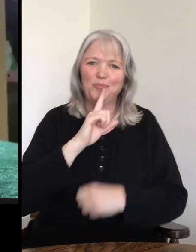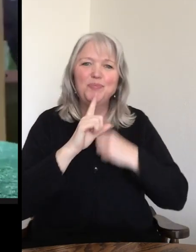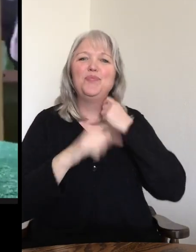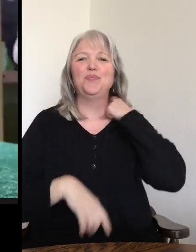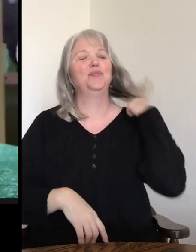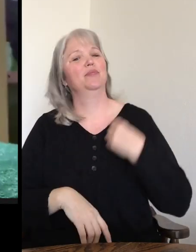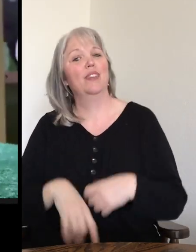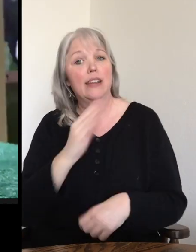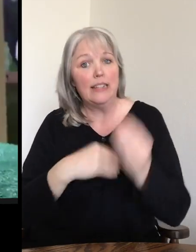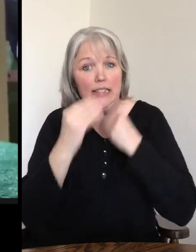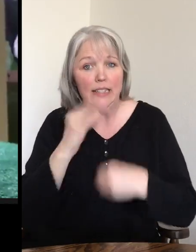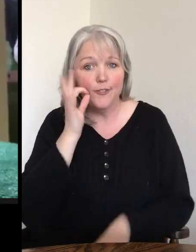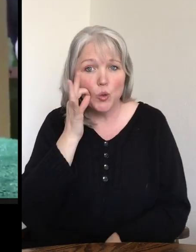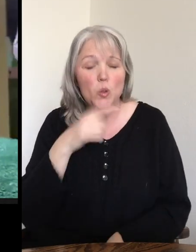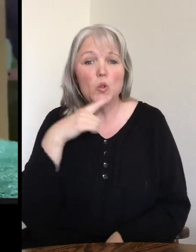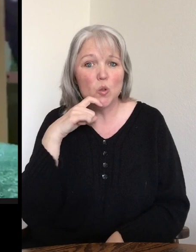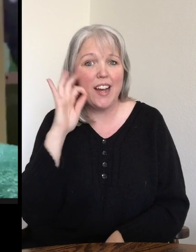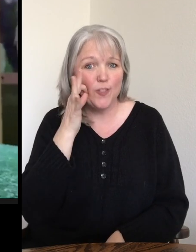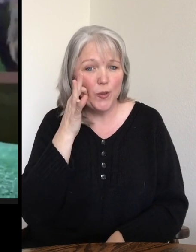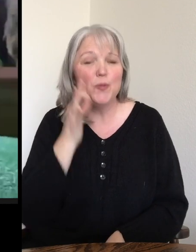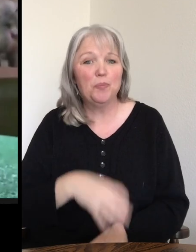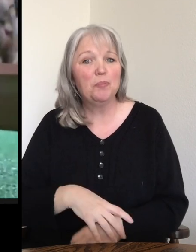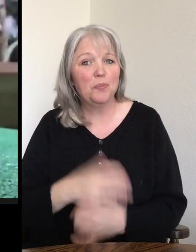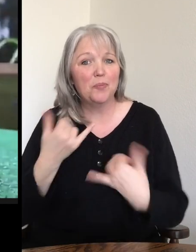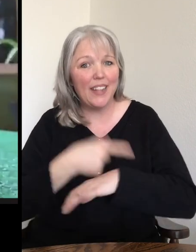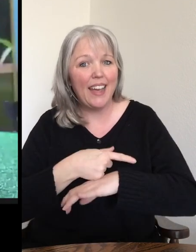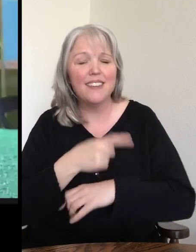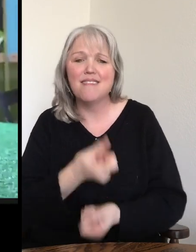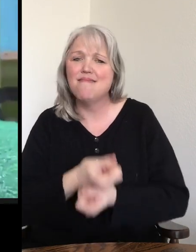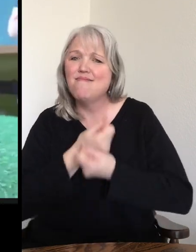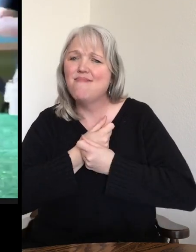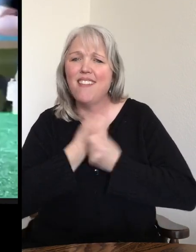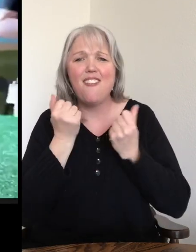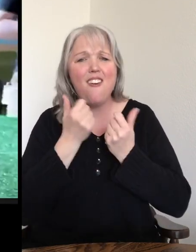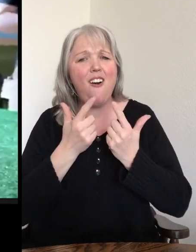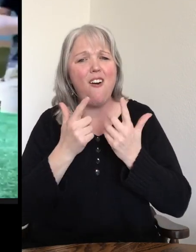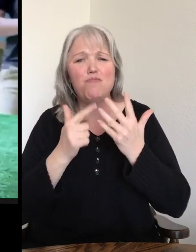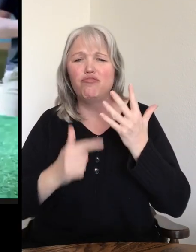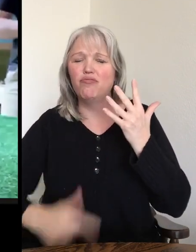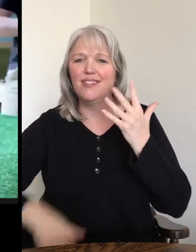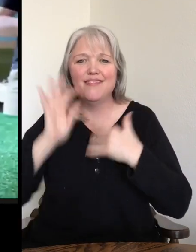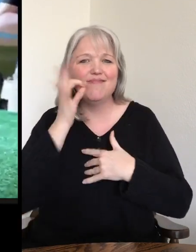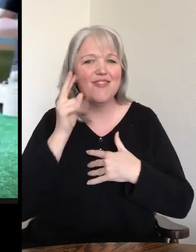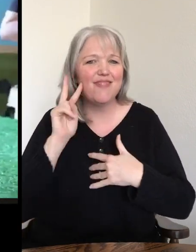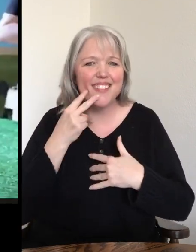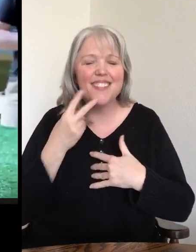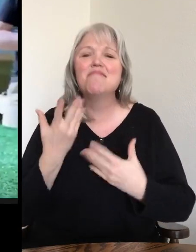he is eating some fruits, some dried fruit today. He loves basically all types of produce. Some of his favorite things